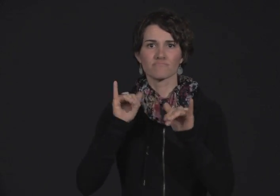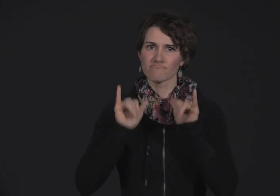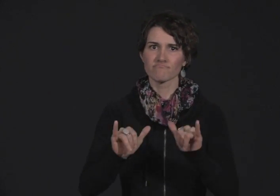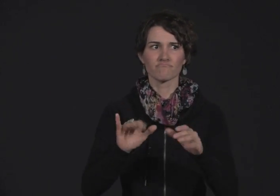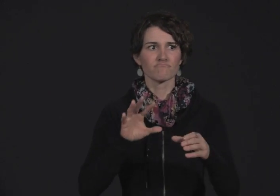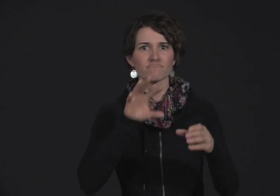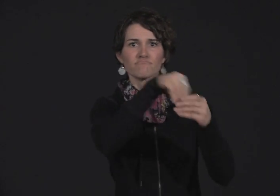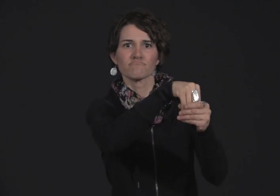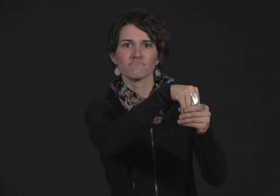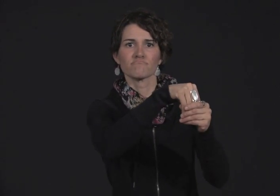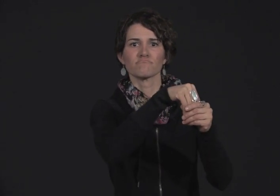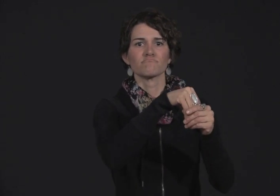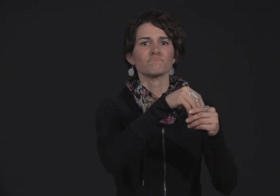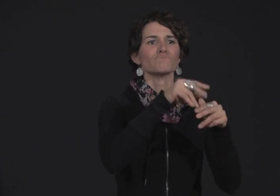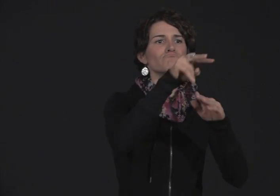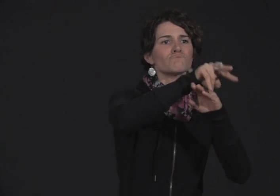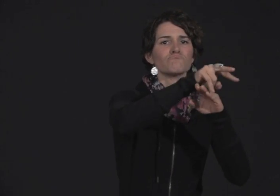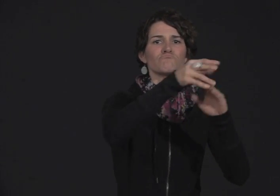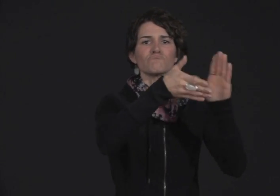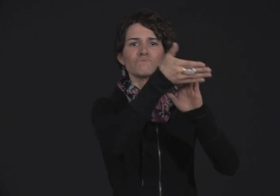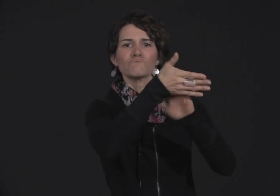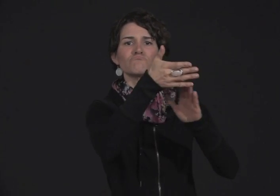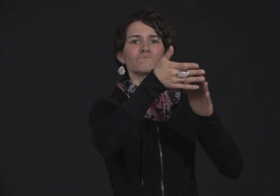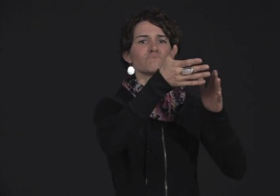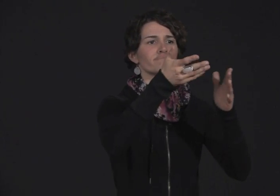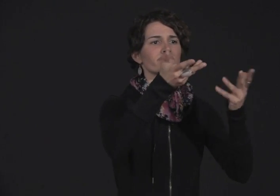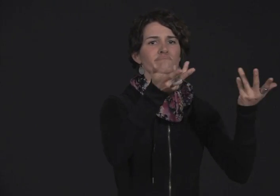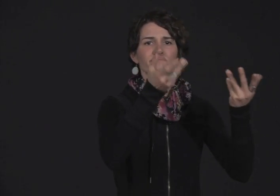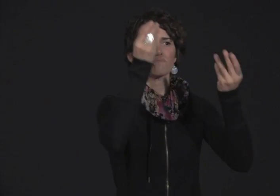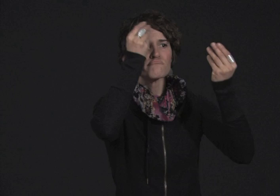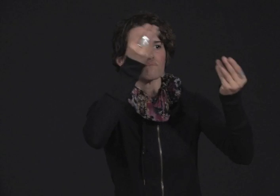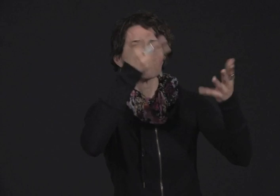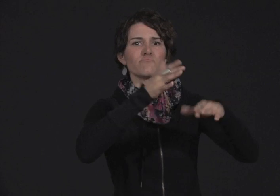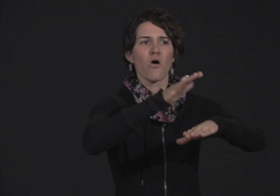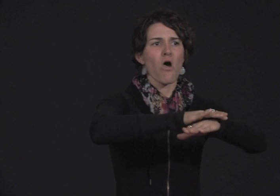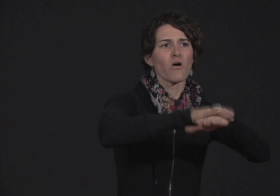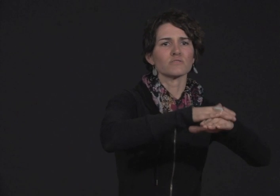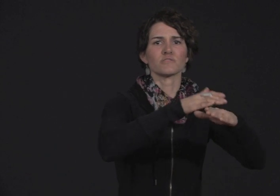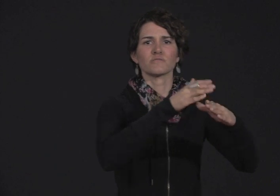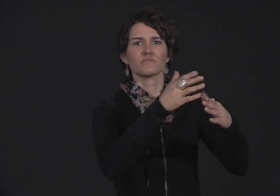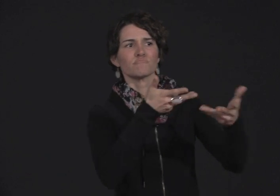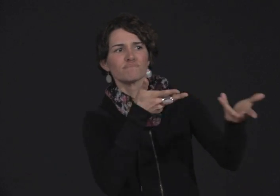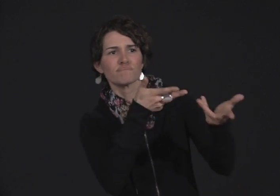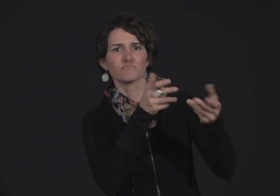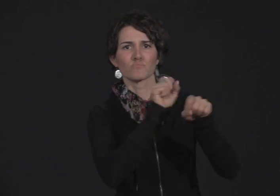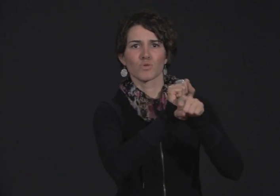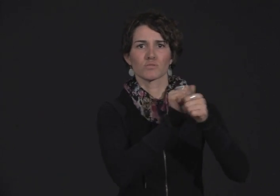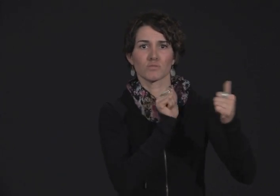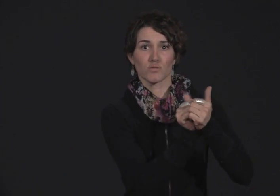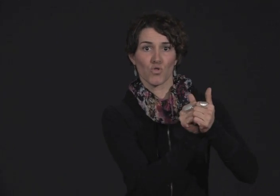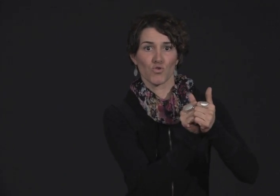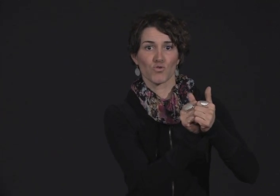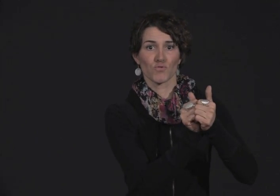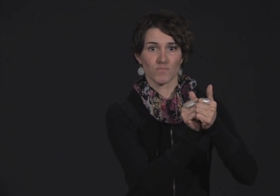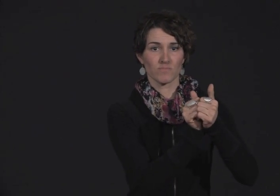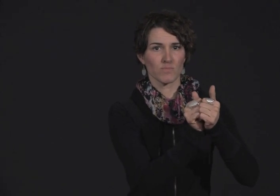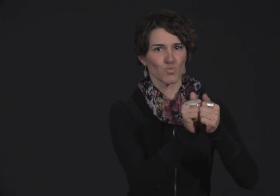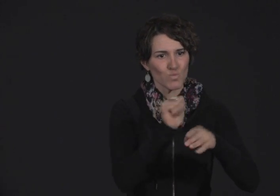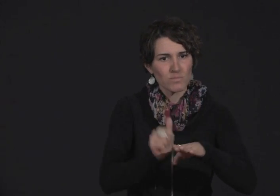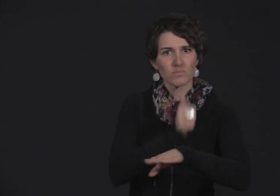And I also think that the deaf community needs to keep oversight and keep the agenda on the table, and work together